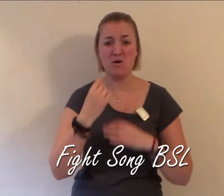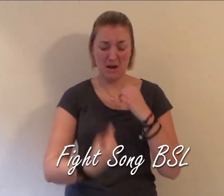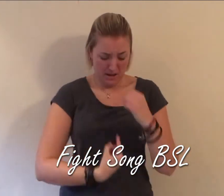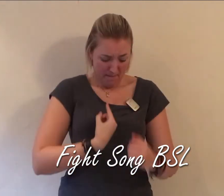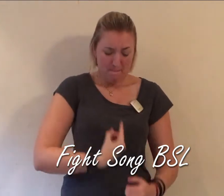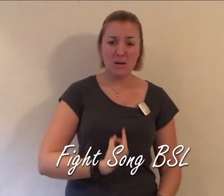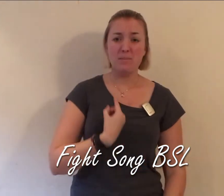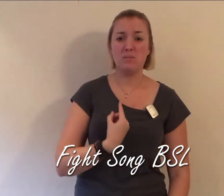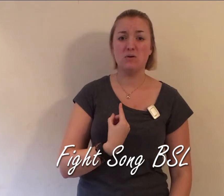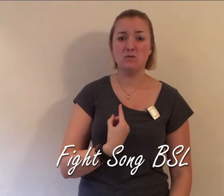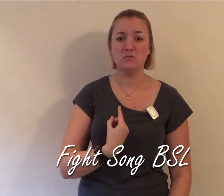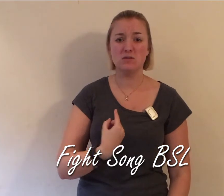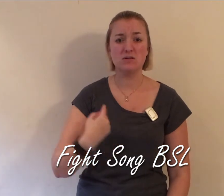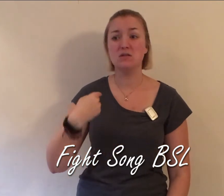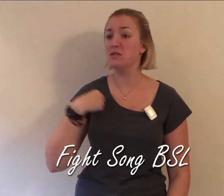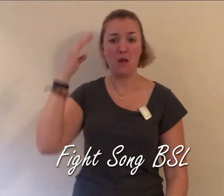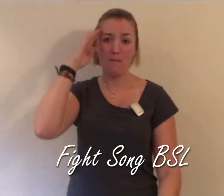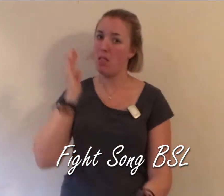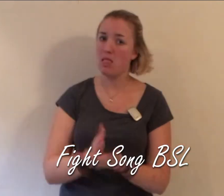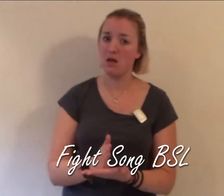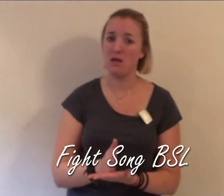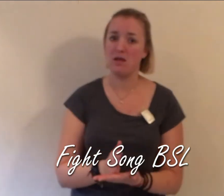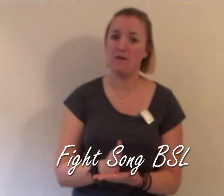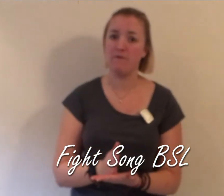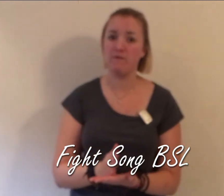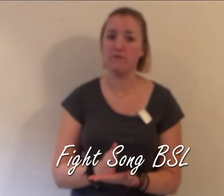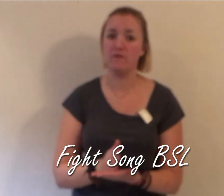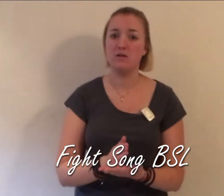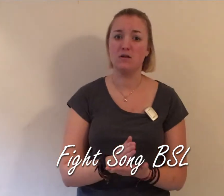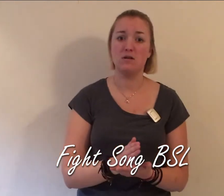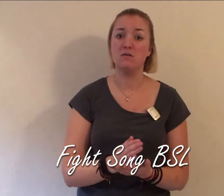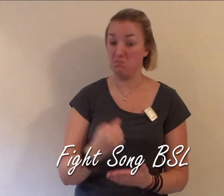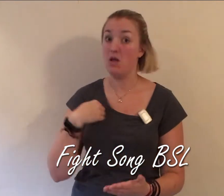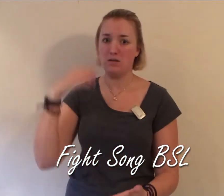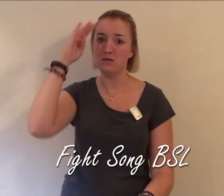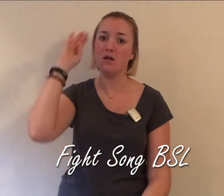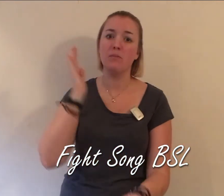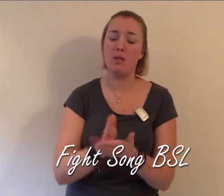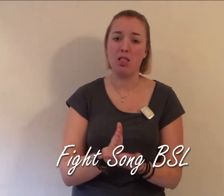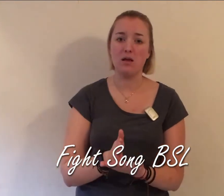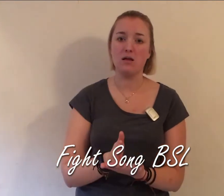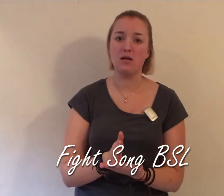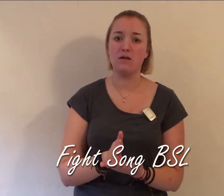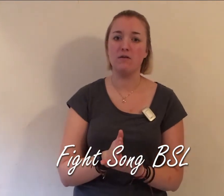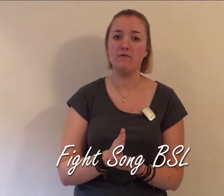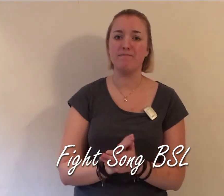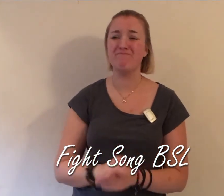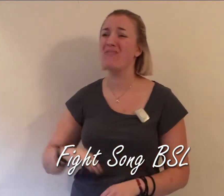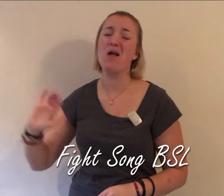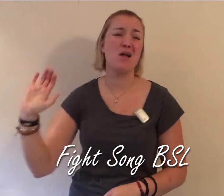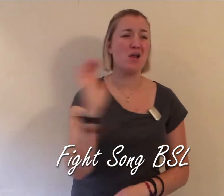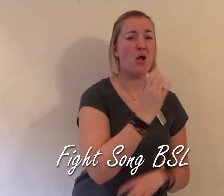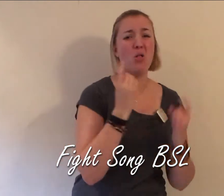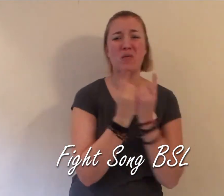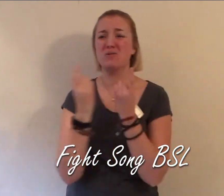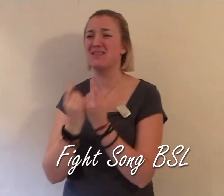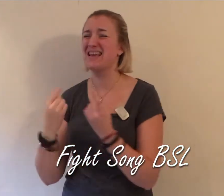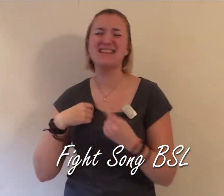in my bones I still believe Yeah, still believe And all those things I